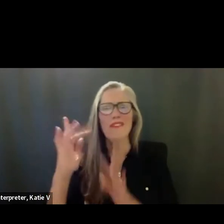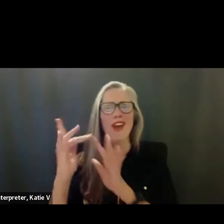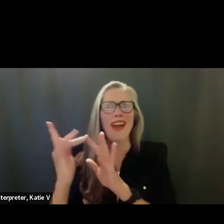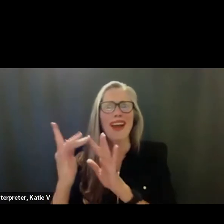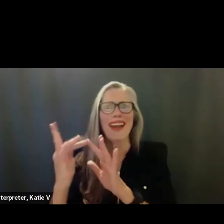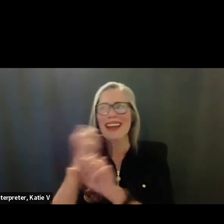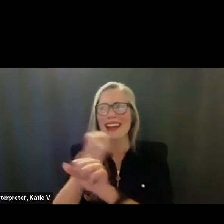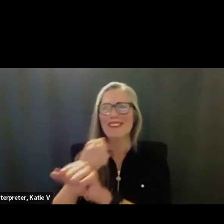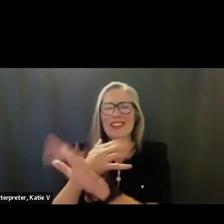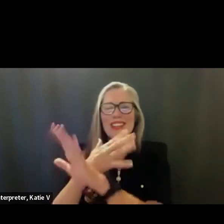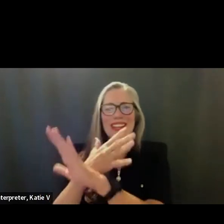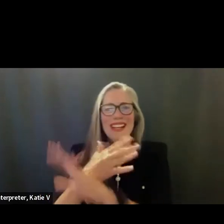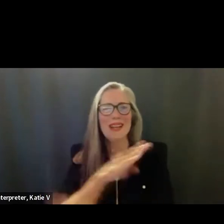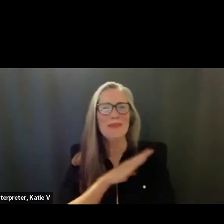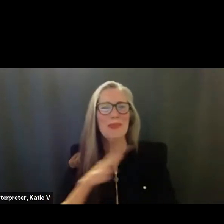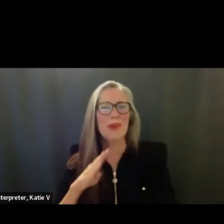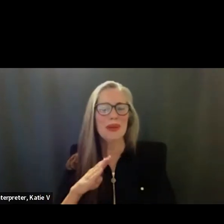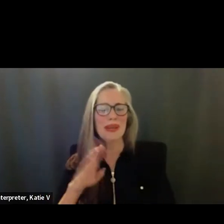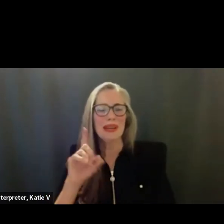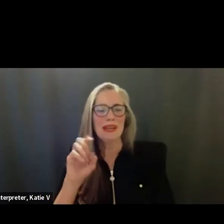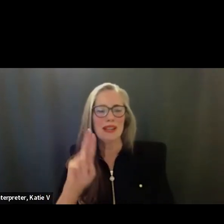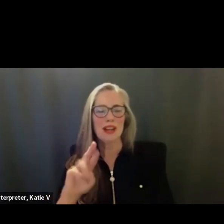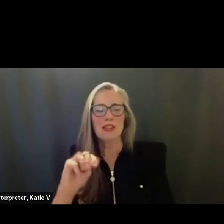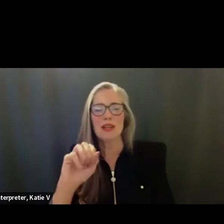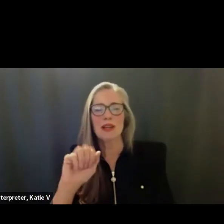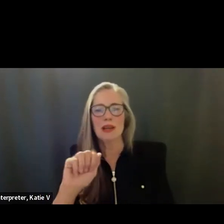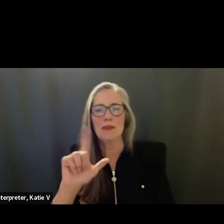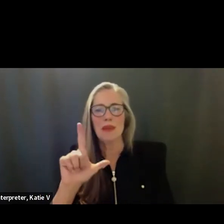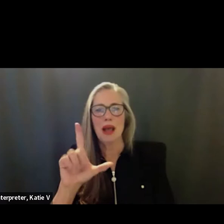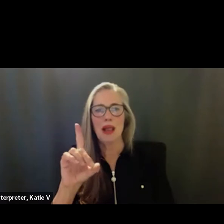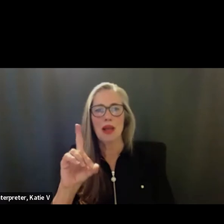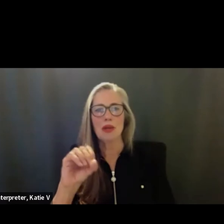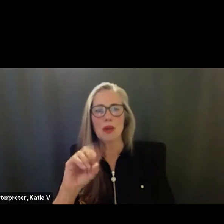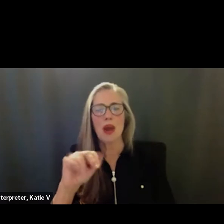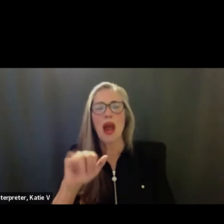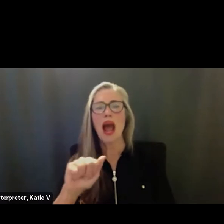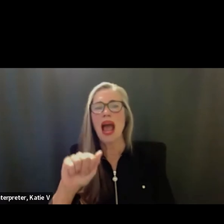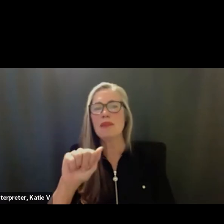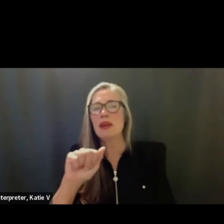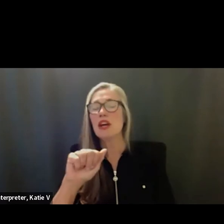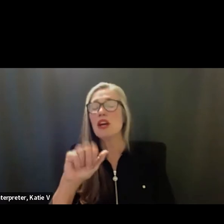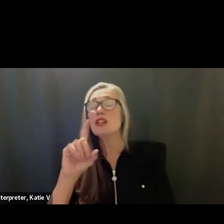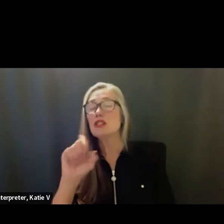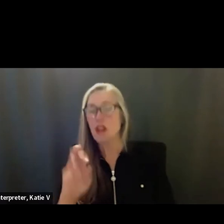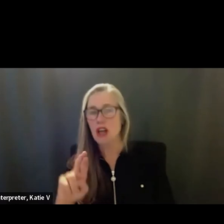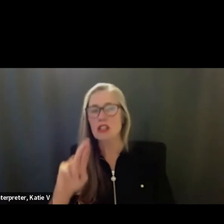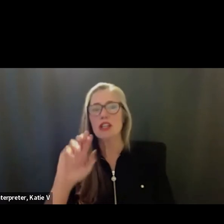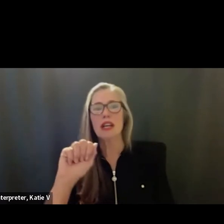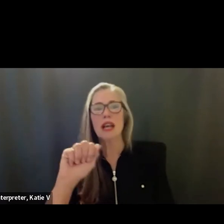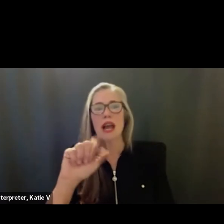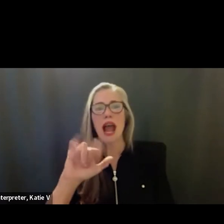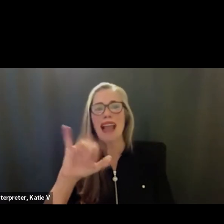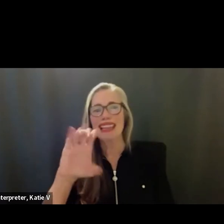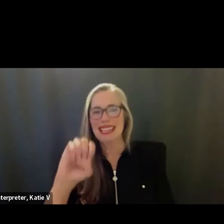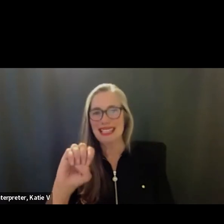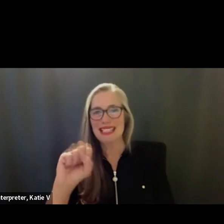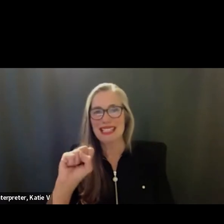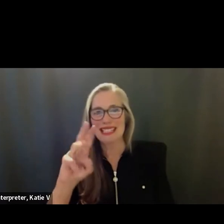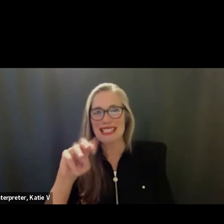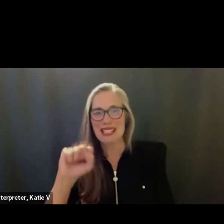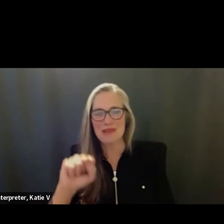members and Dr. Maldonado and cabinet. My name is Dr. Elise Simmons and I'm the very proud principal Santa Barbara High School.